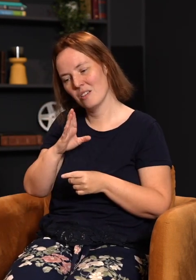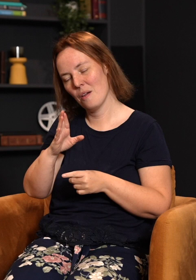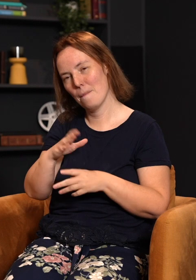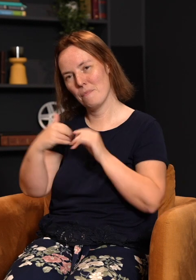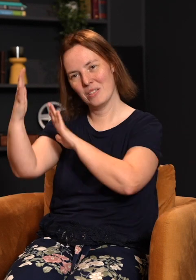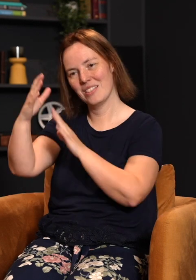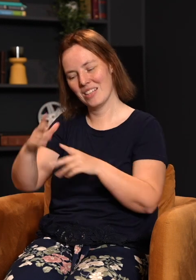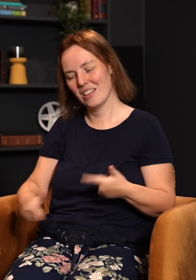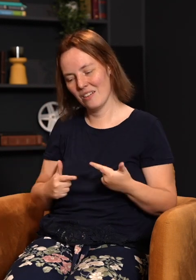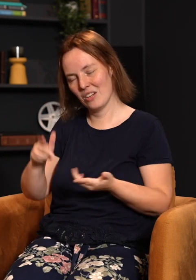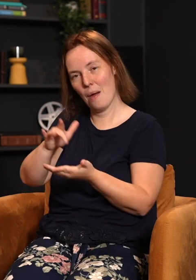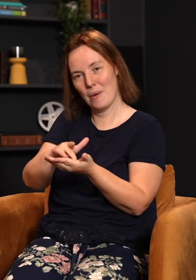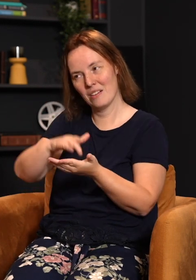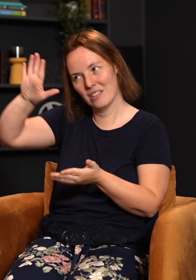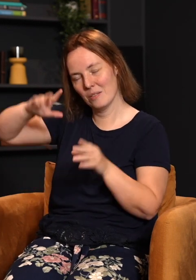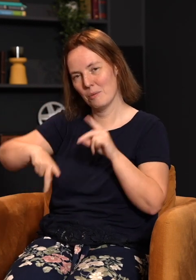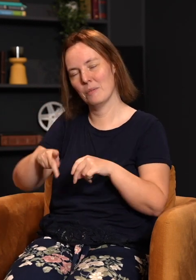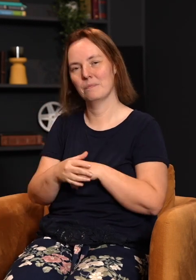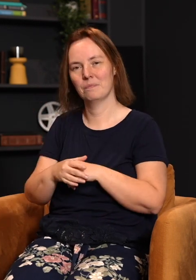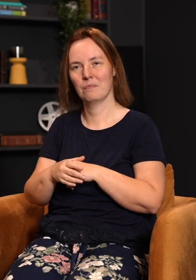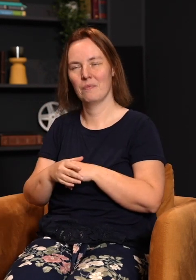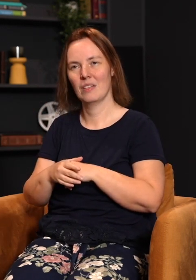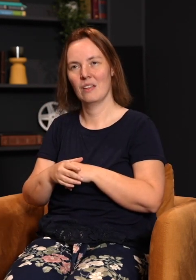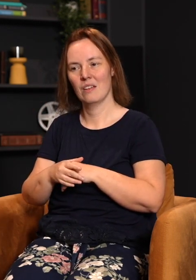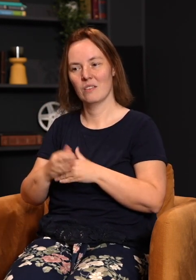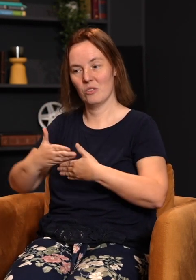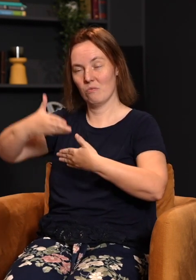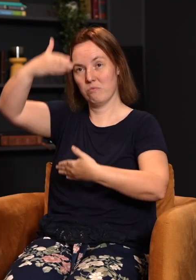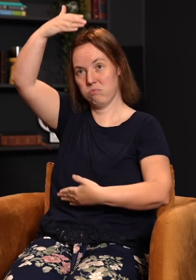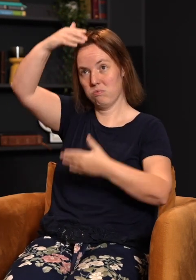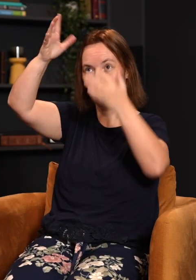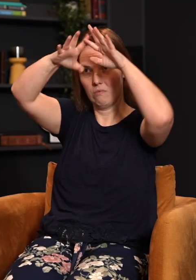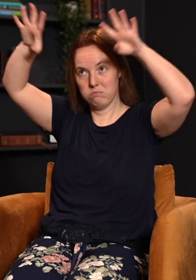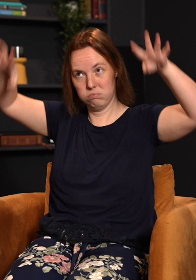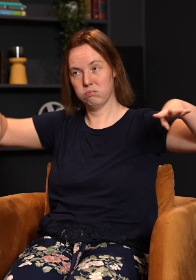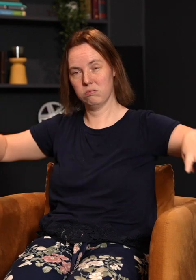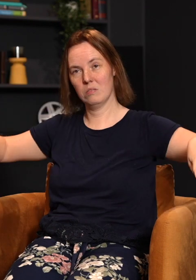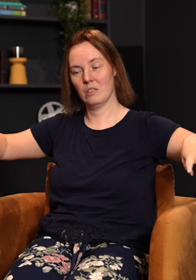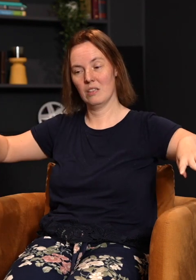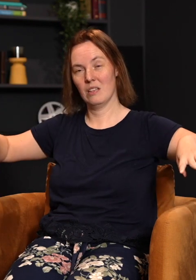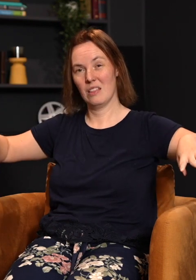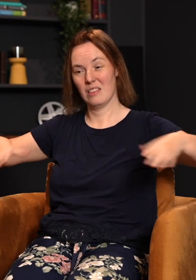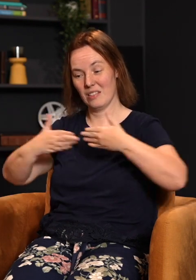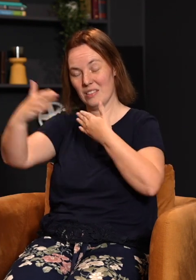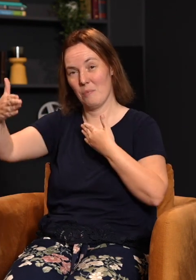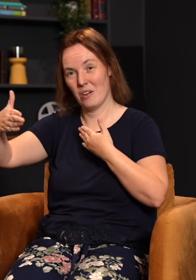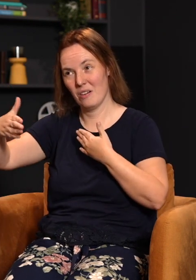among his people. No man could go in there other than the high priest. The curtain that separated those two chambers was 60 feet